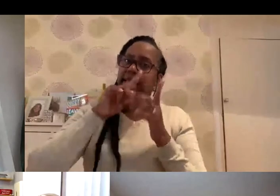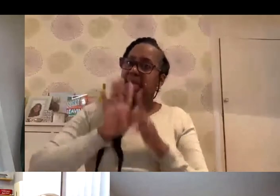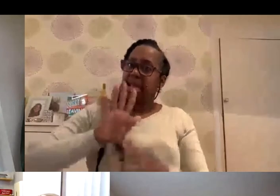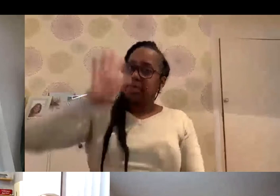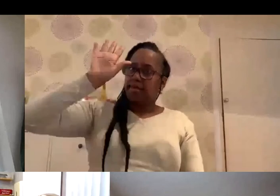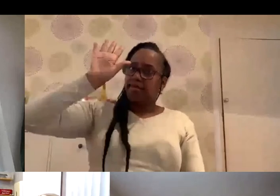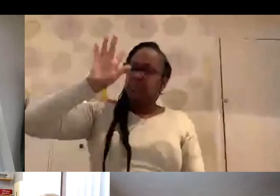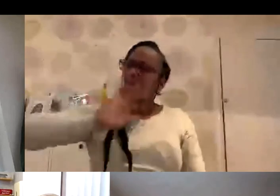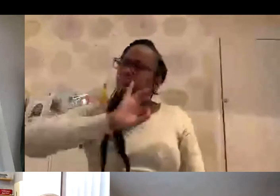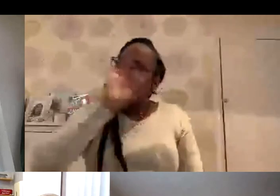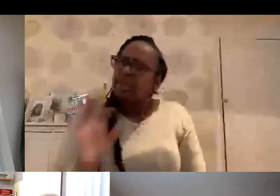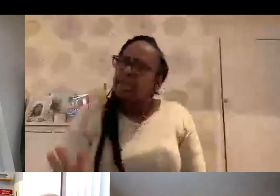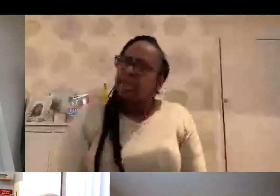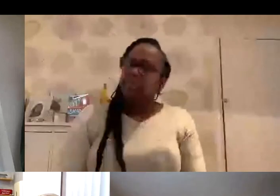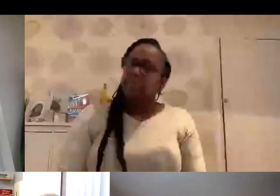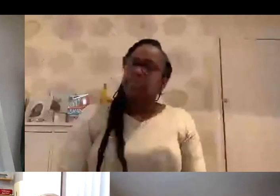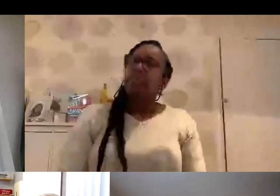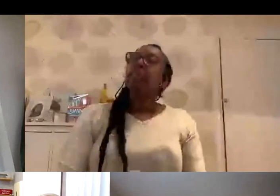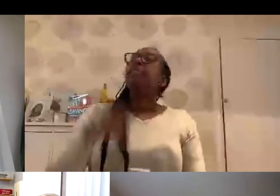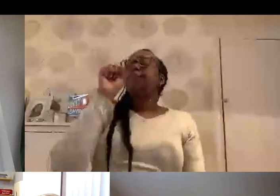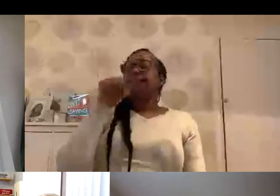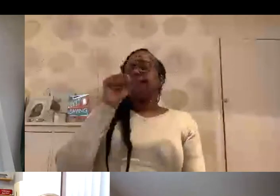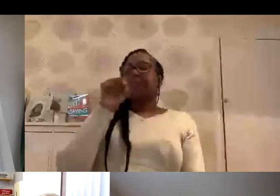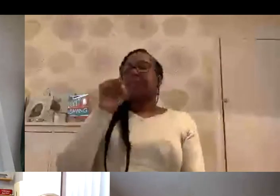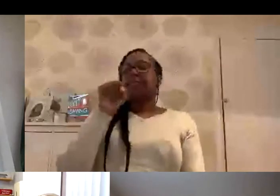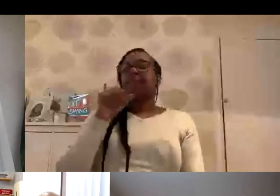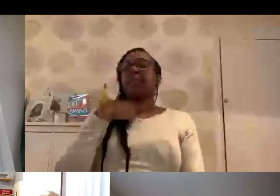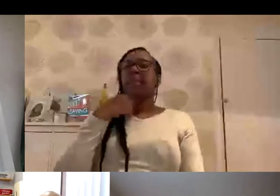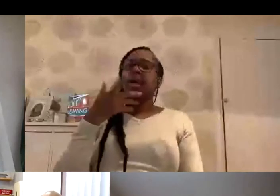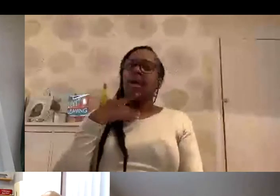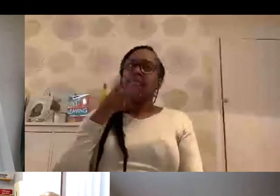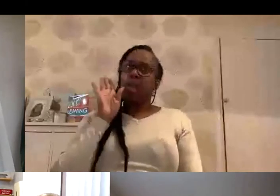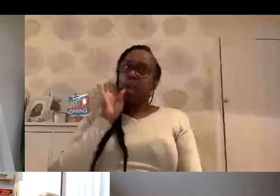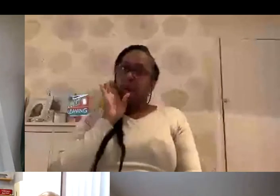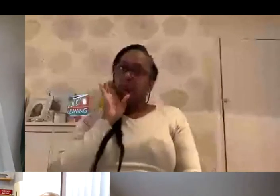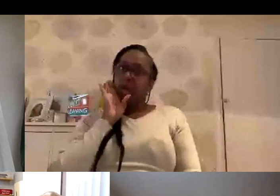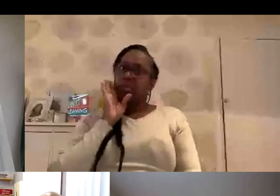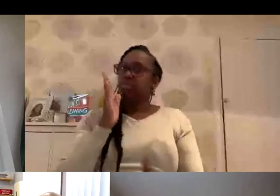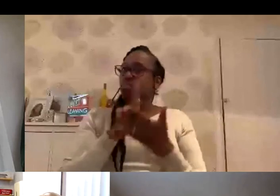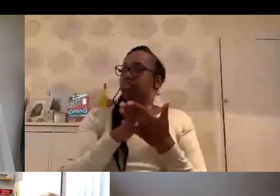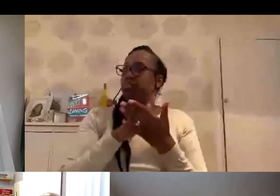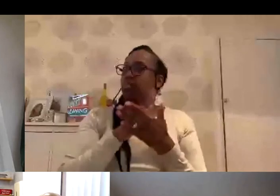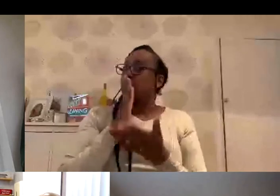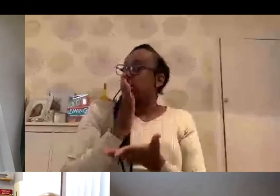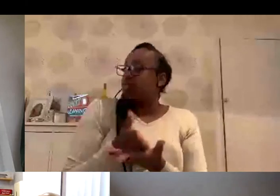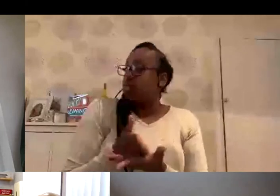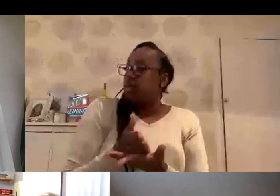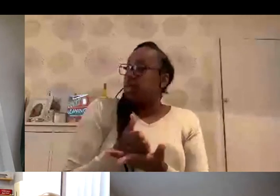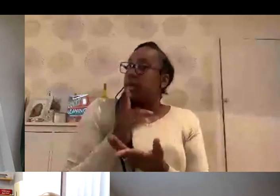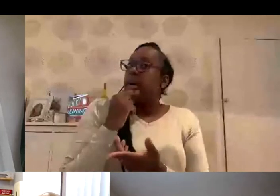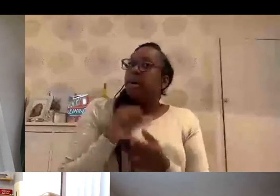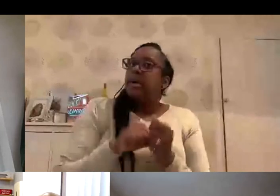hand up. Would you like to ask a question? I have indeed. I heard along the grapevine, and I don't know if this is true or not, that by next